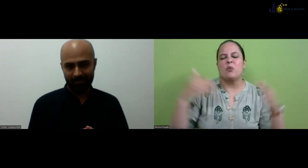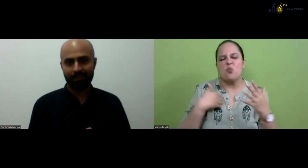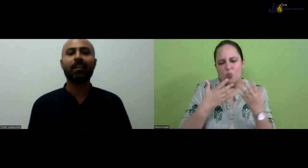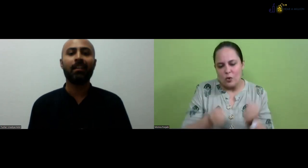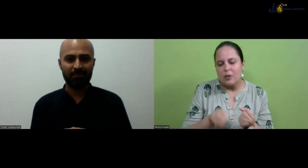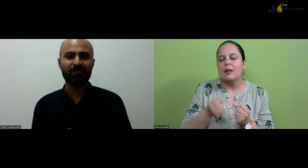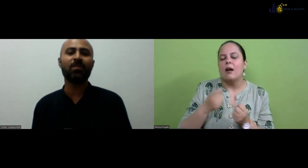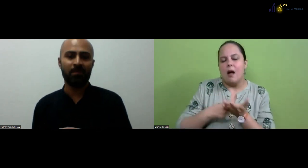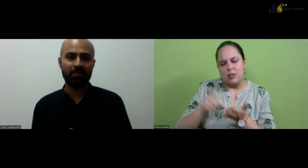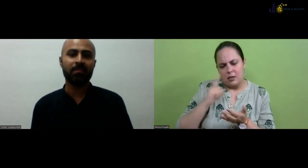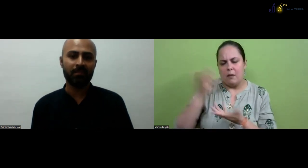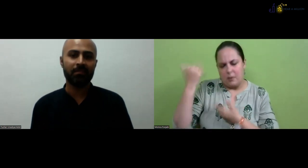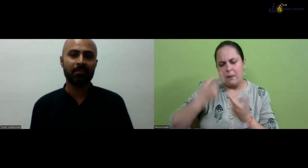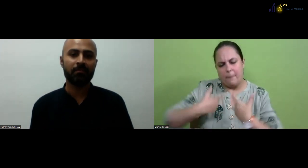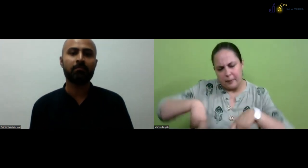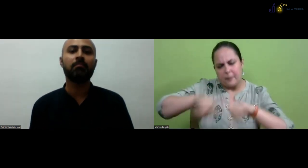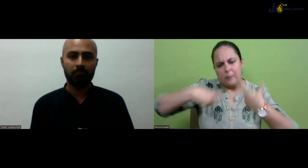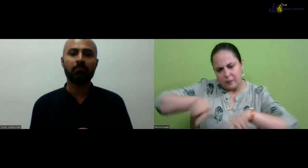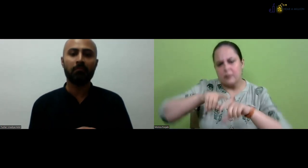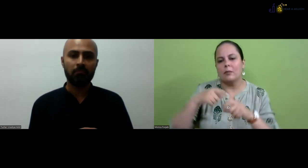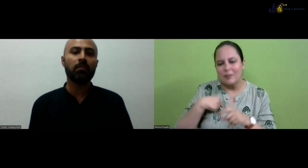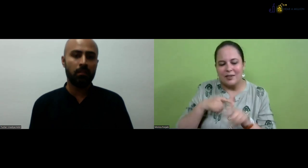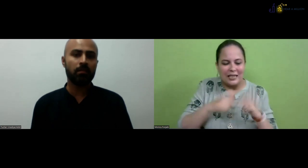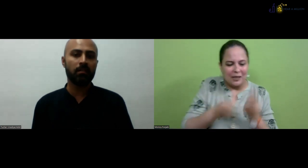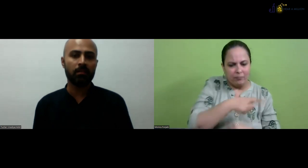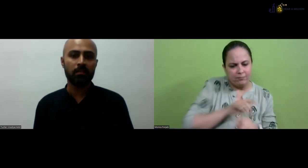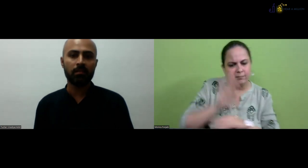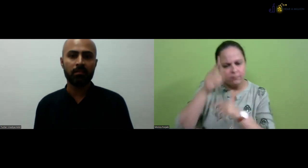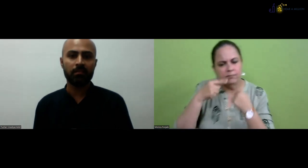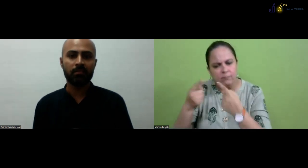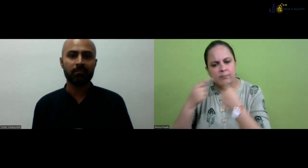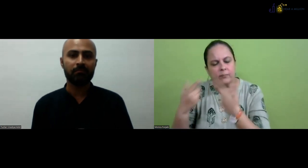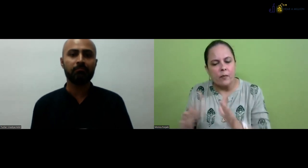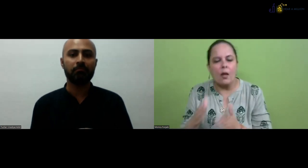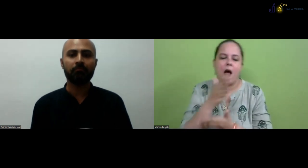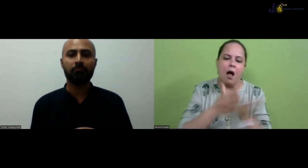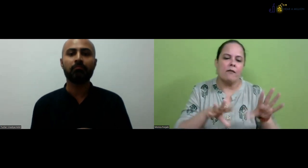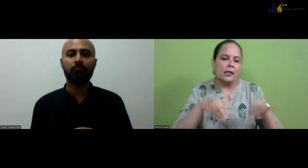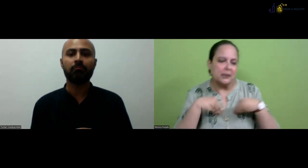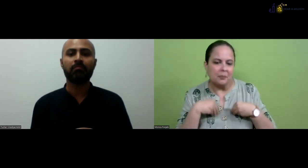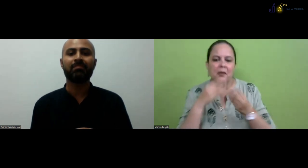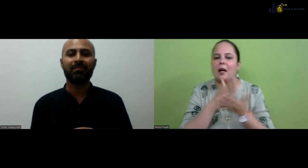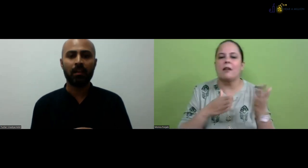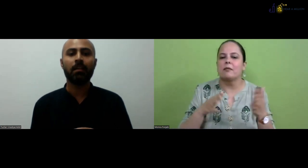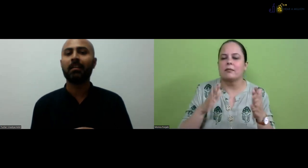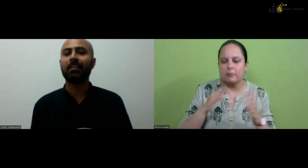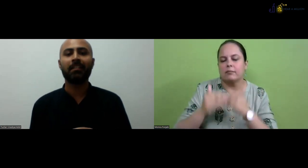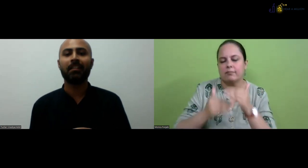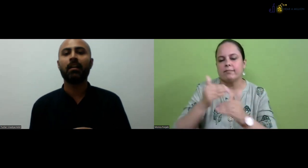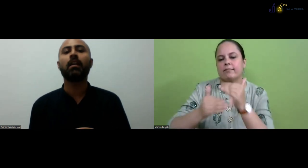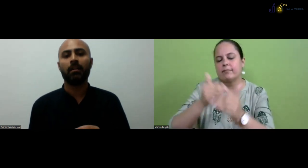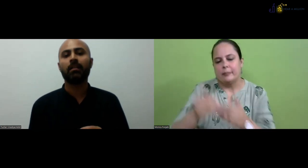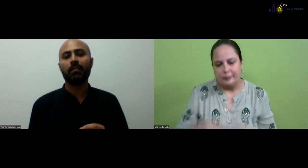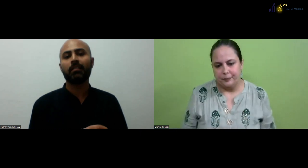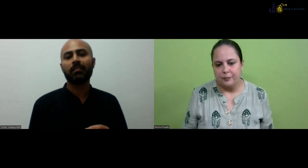So if they will, uh, do the course after that, they would have the opportunity. We, we've been presented to the committee a lot of times. Sometimes